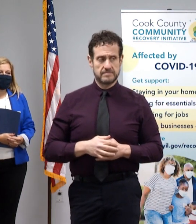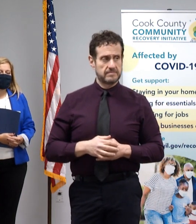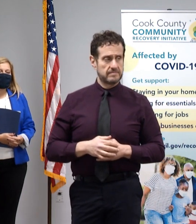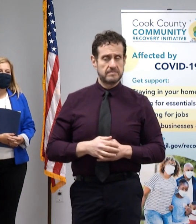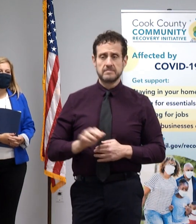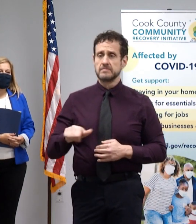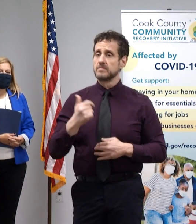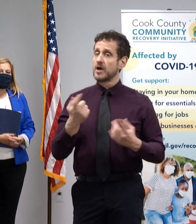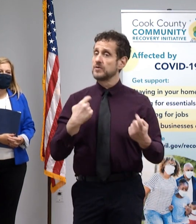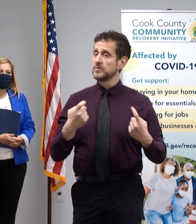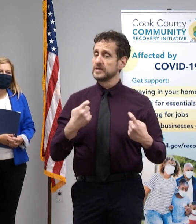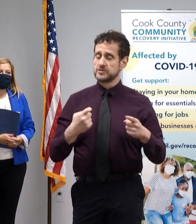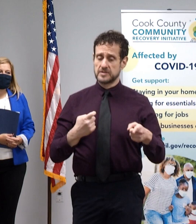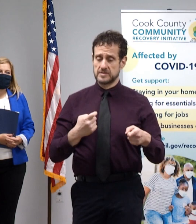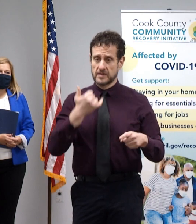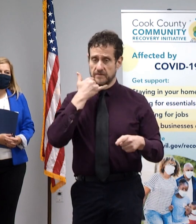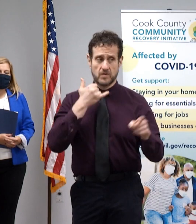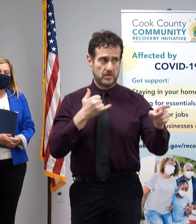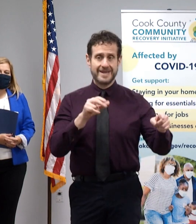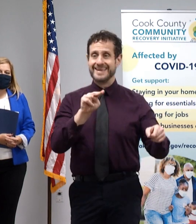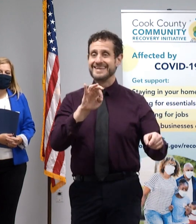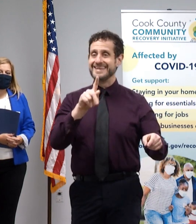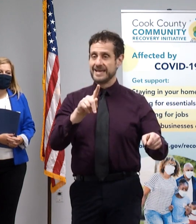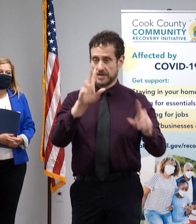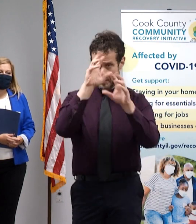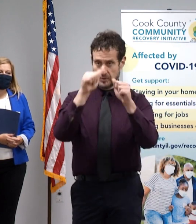All right, any other questions? Are there any other members on the line?